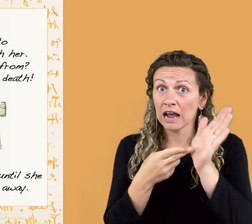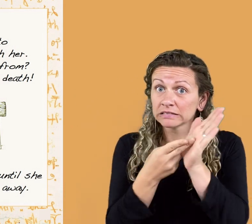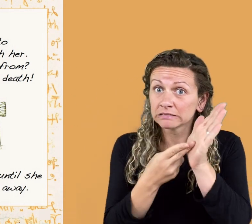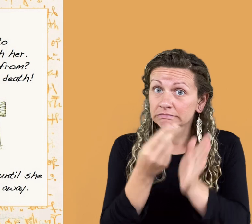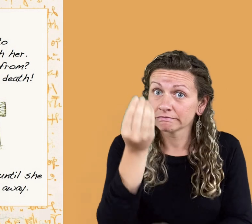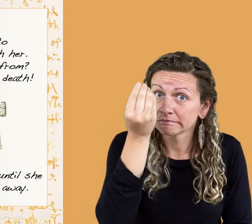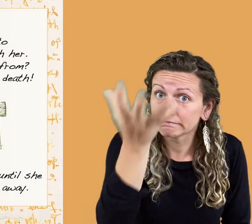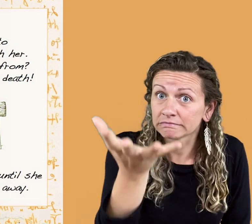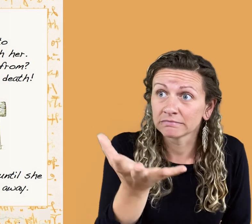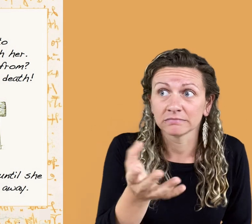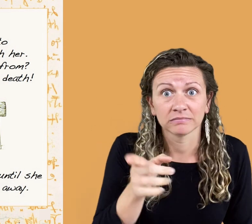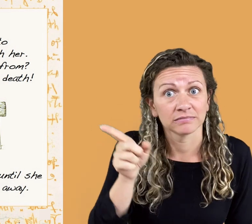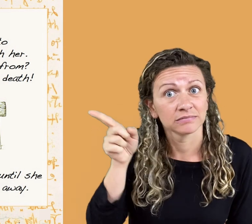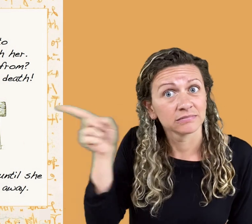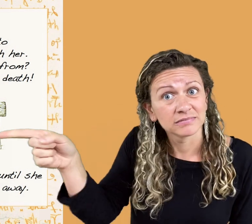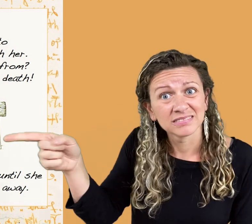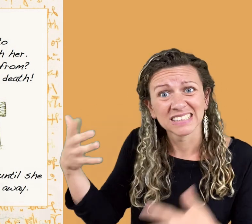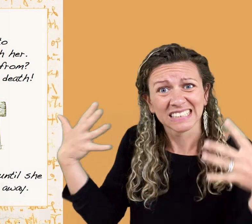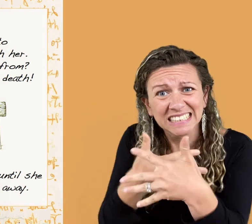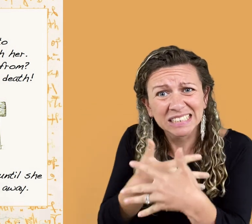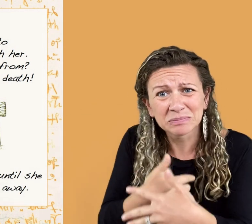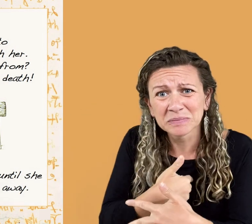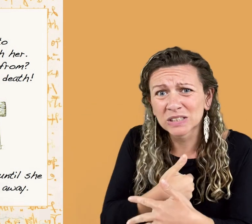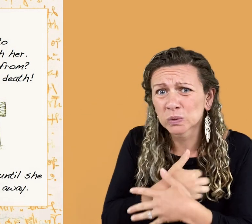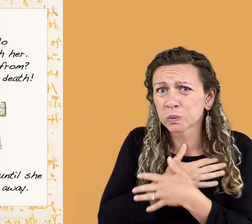Honestly, she frightens me to death.